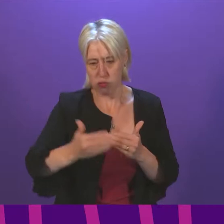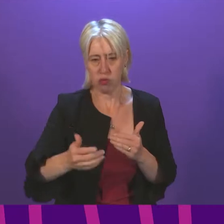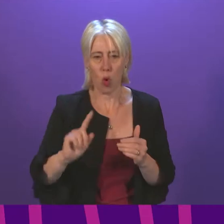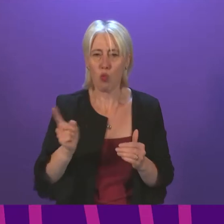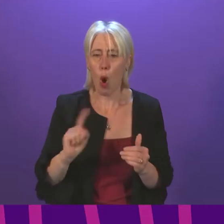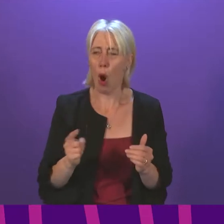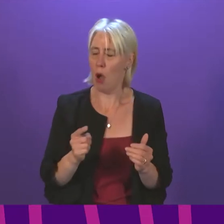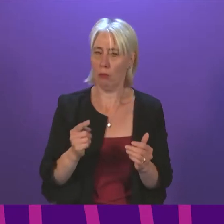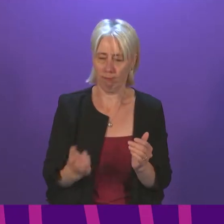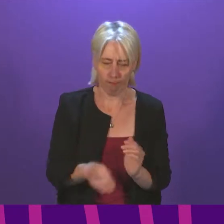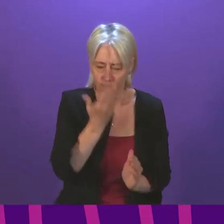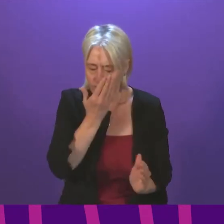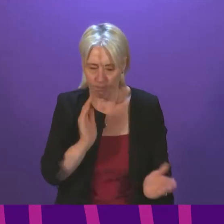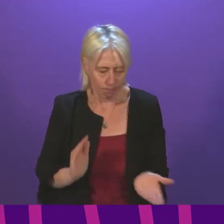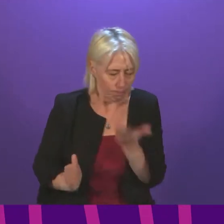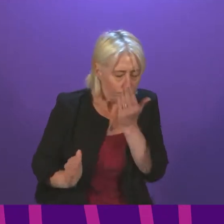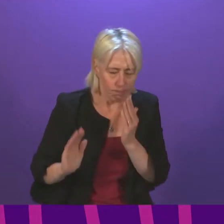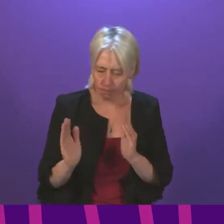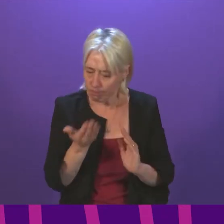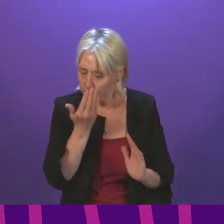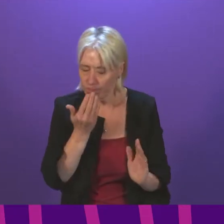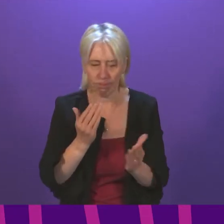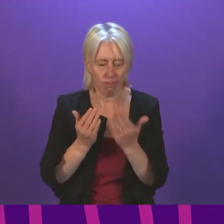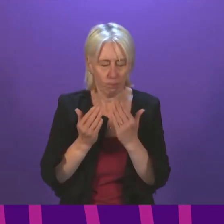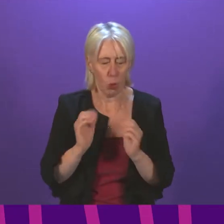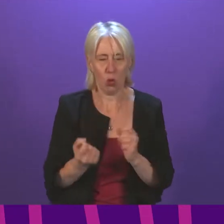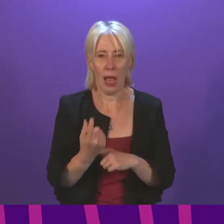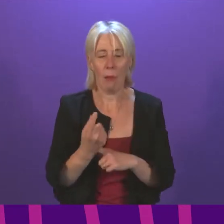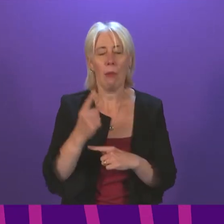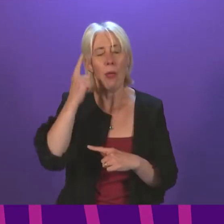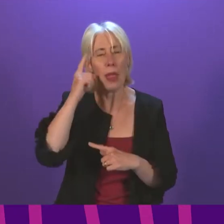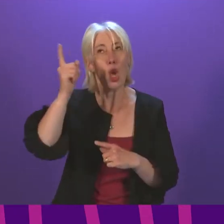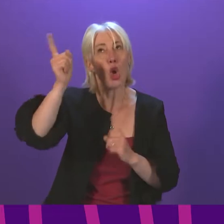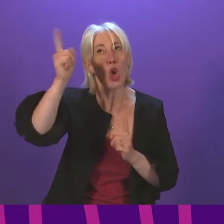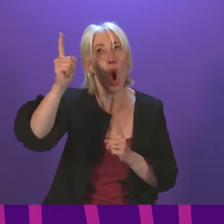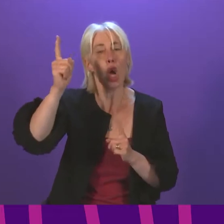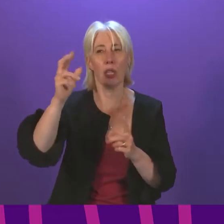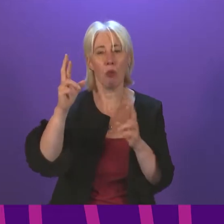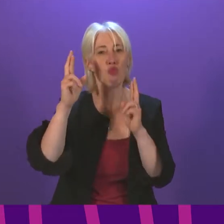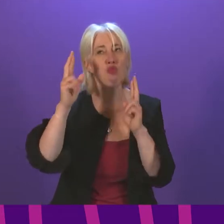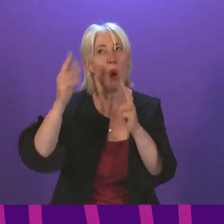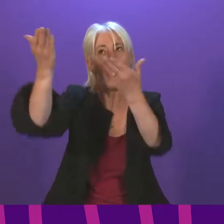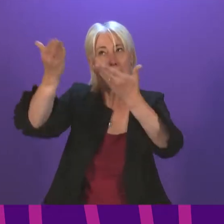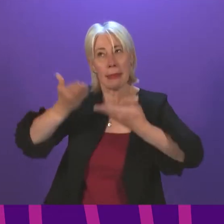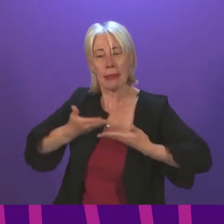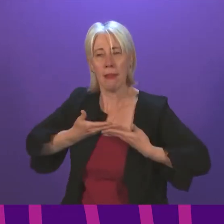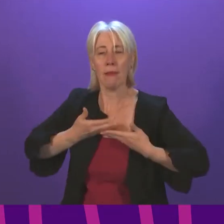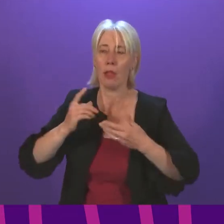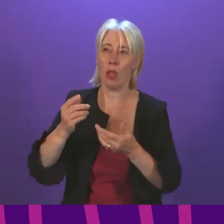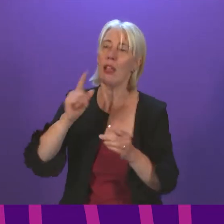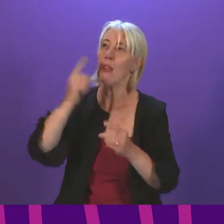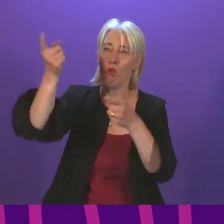And think of the promises of God, promises to hold you, bless you